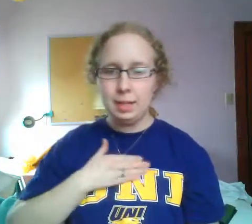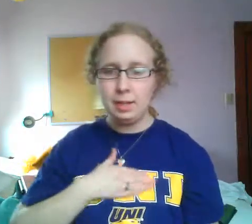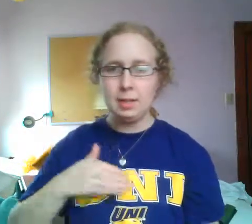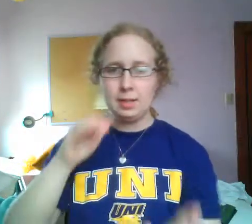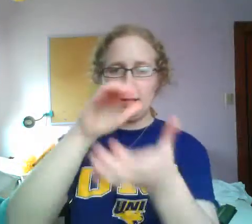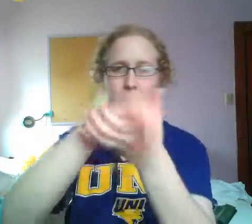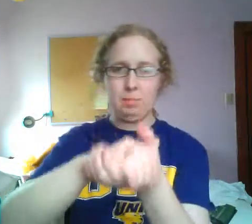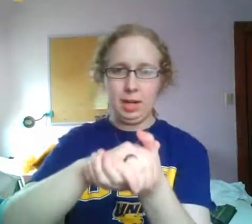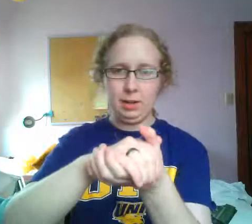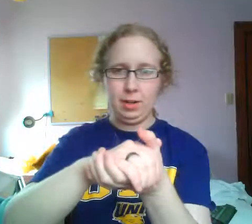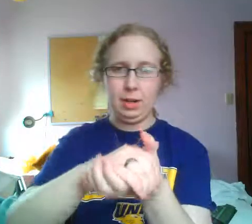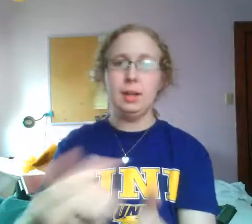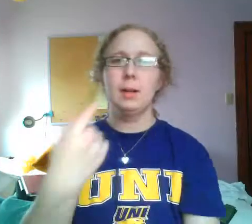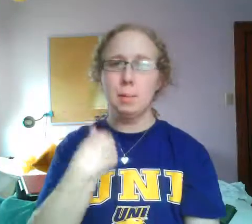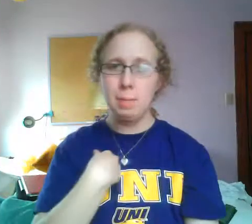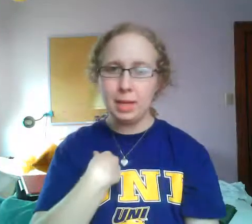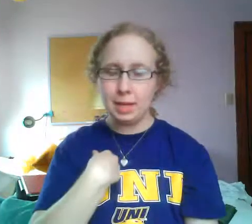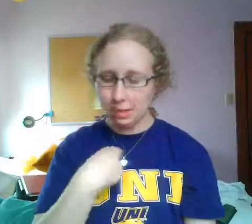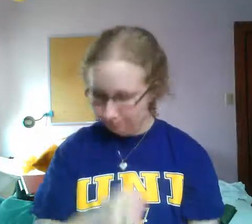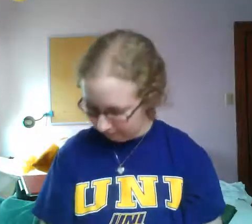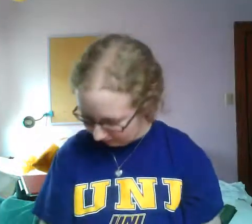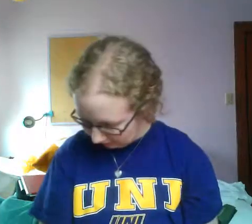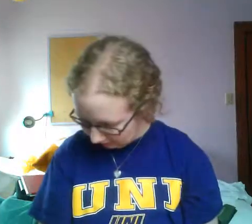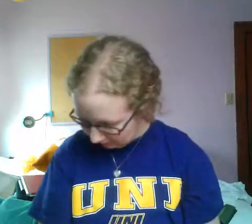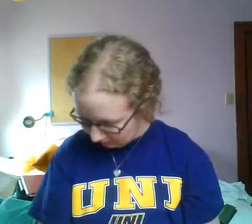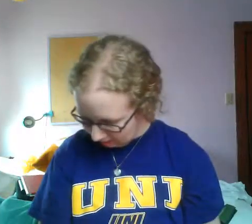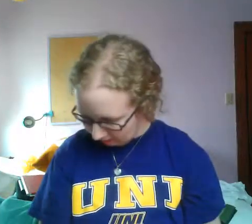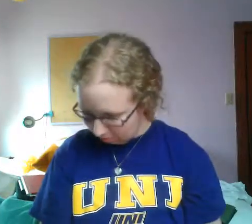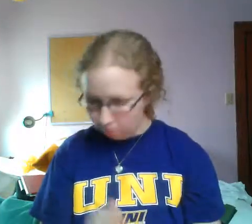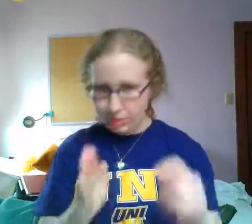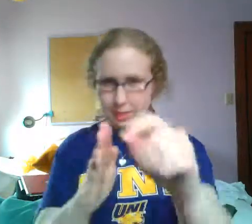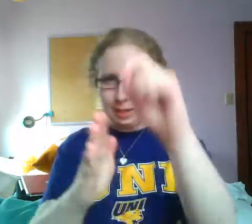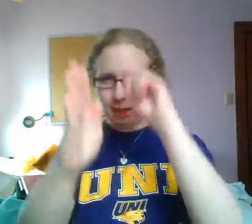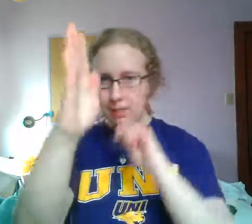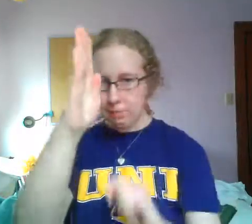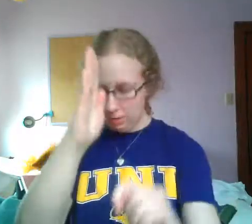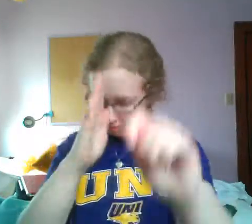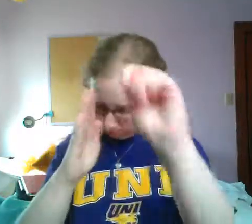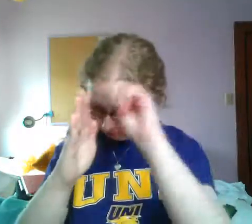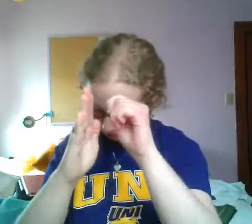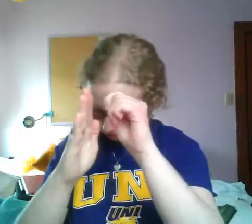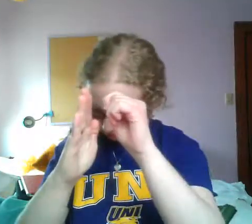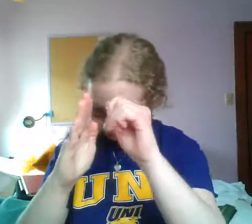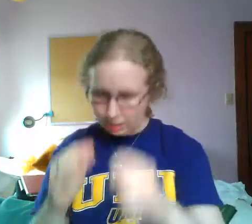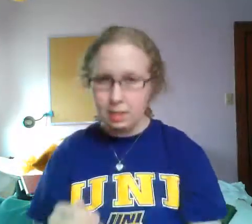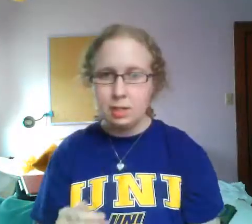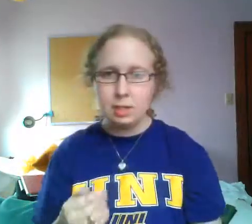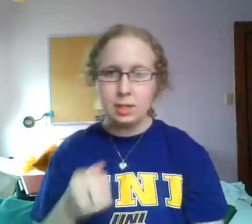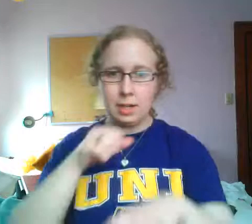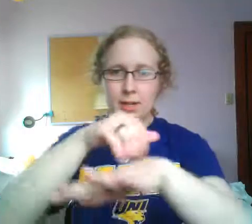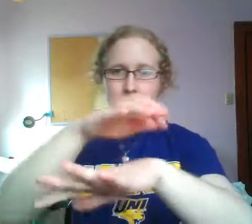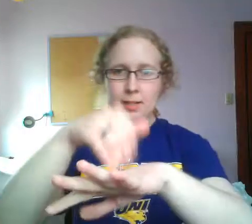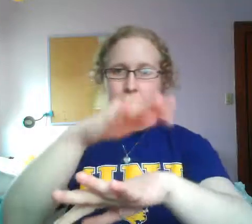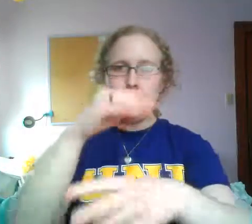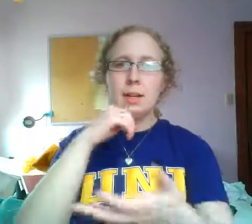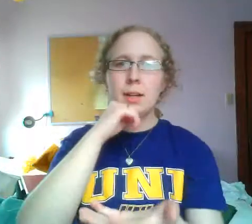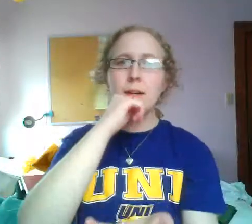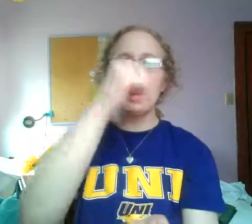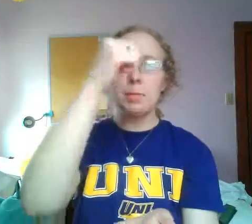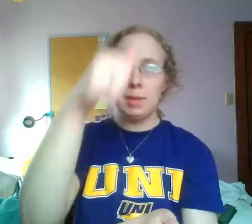marry me. What time tomorrow should I send a